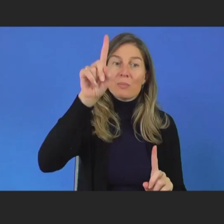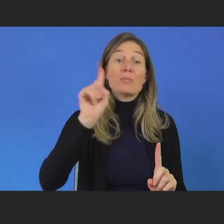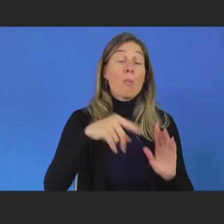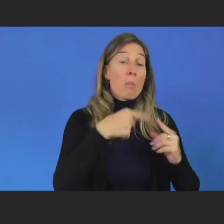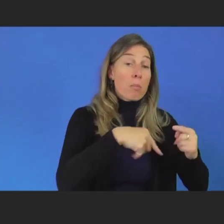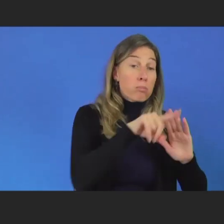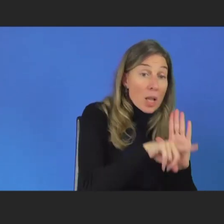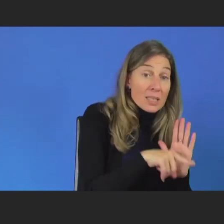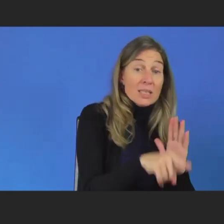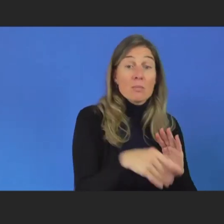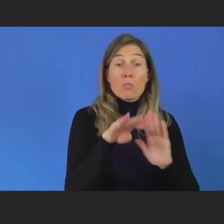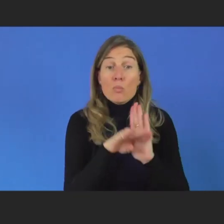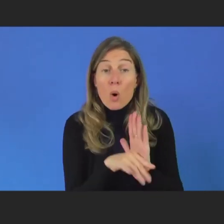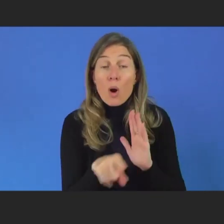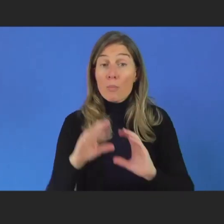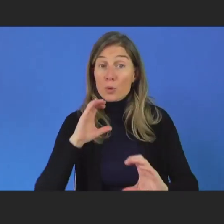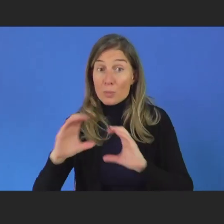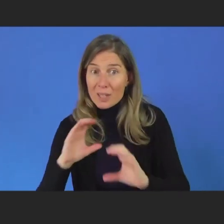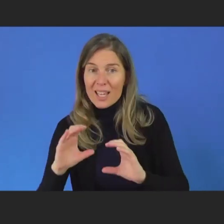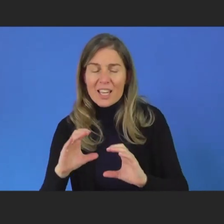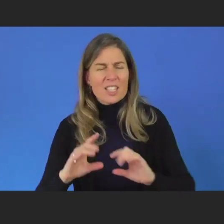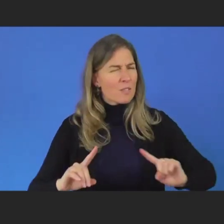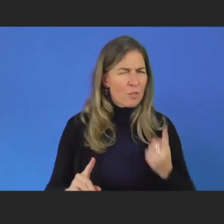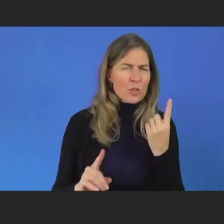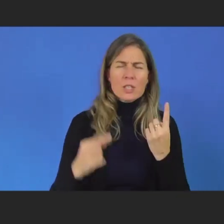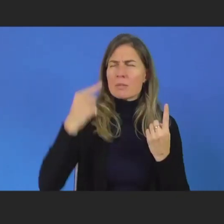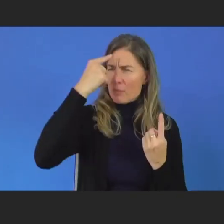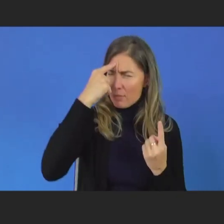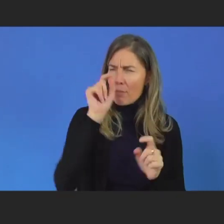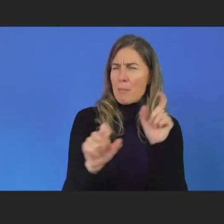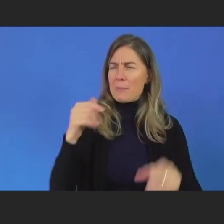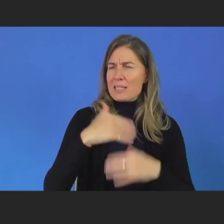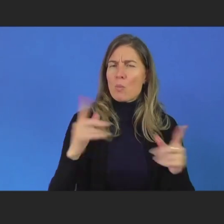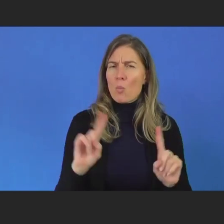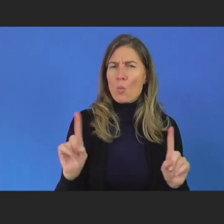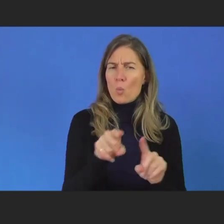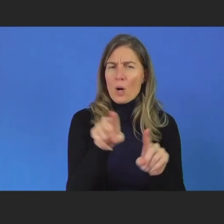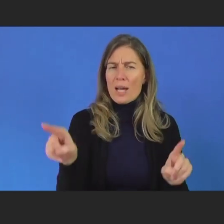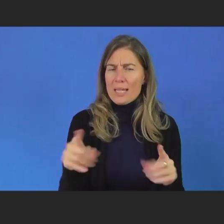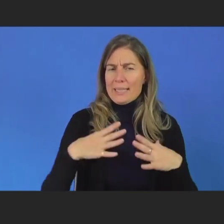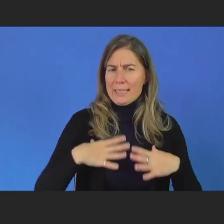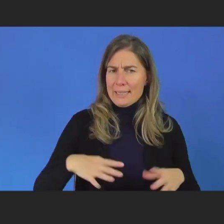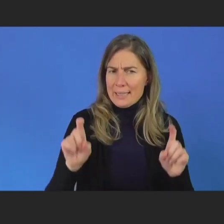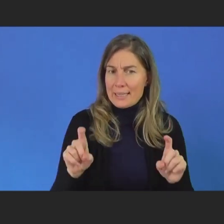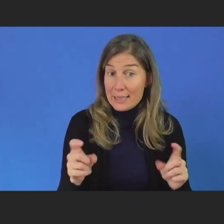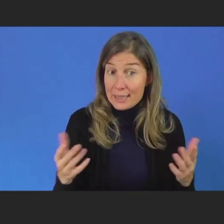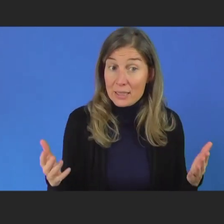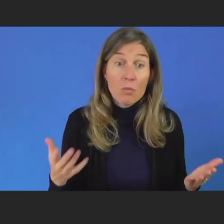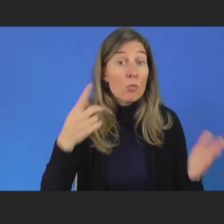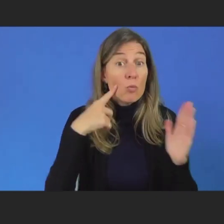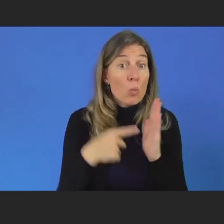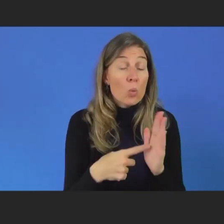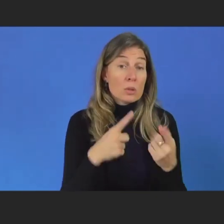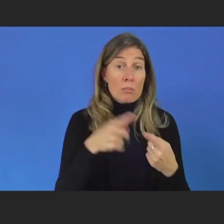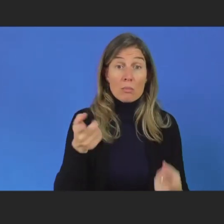and communications will take into account the needs of persons with disability. And that means, for example, that websites